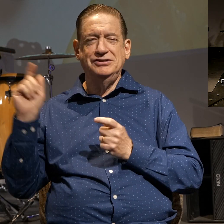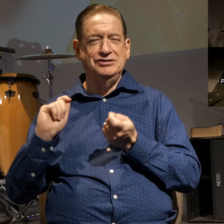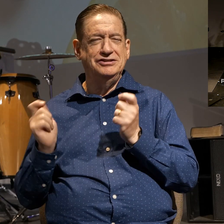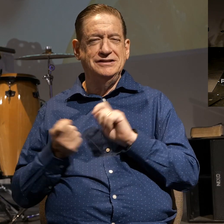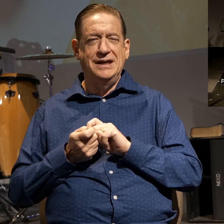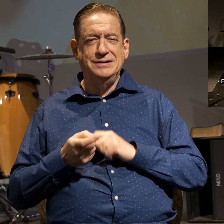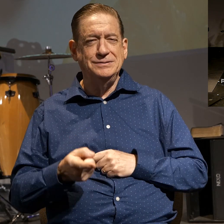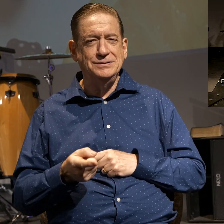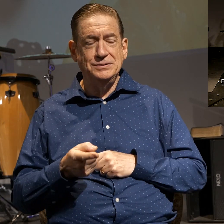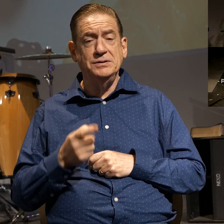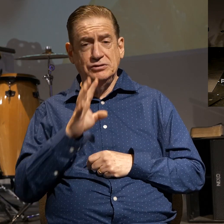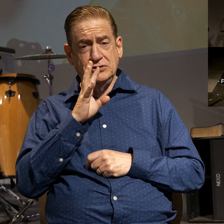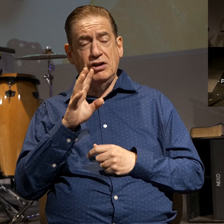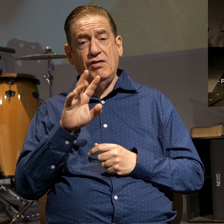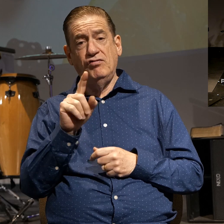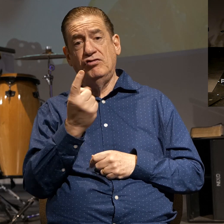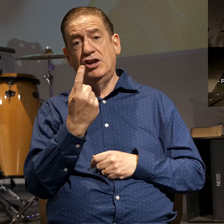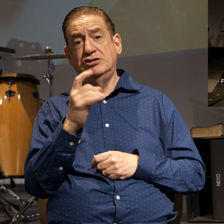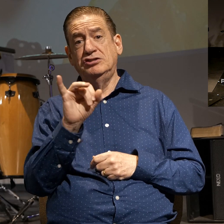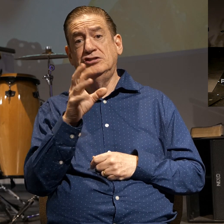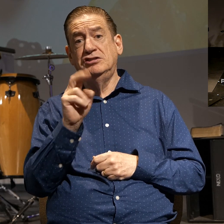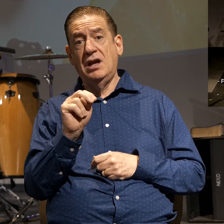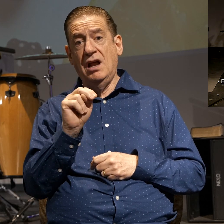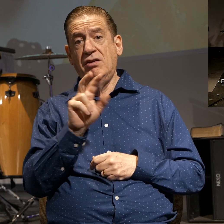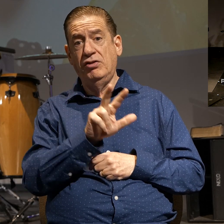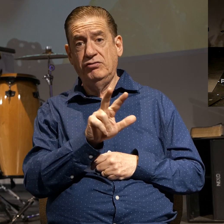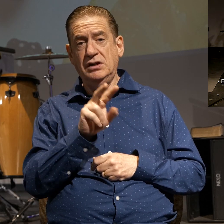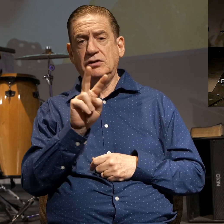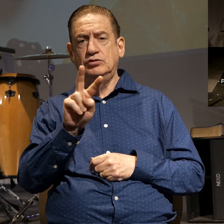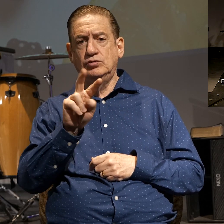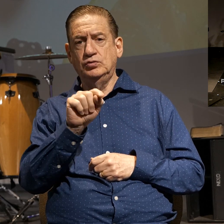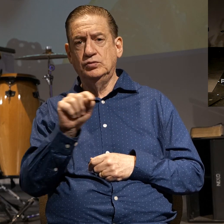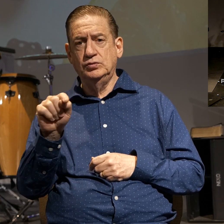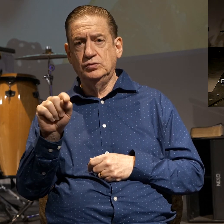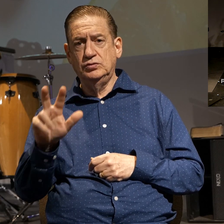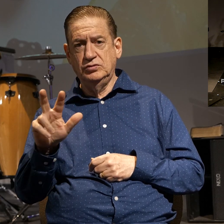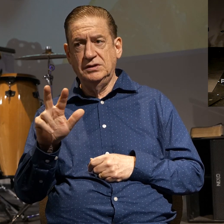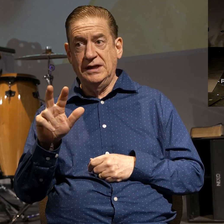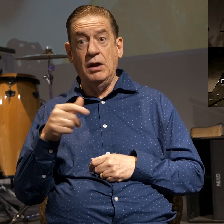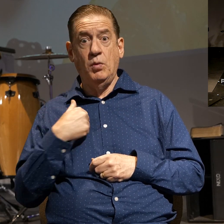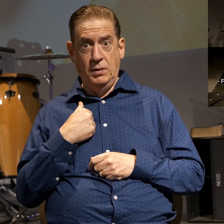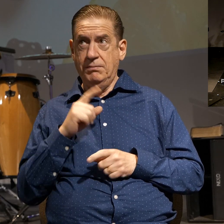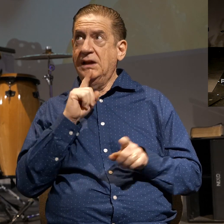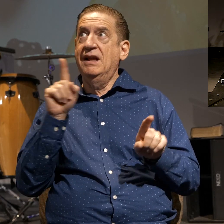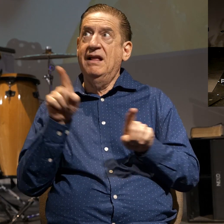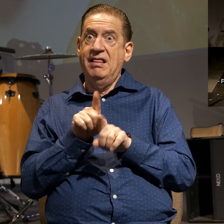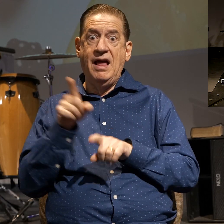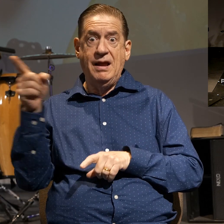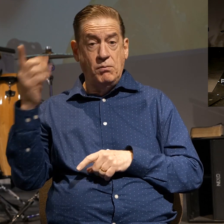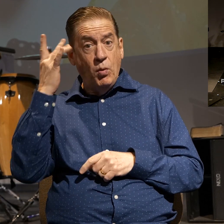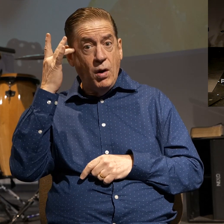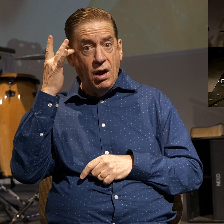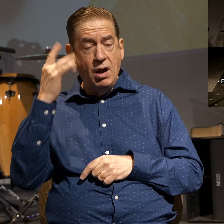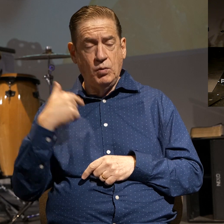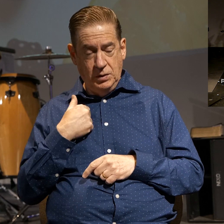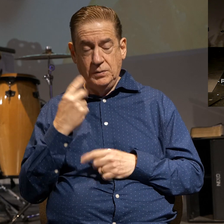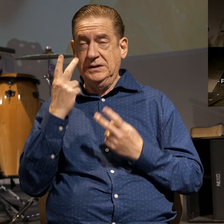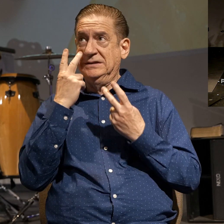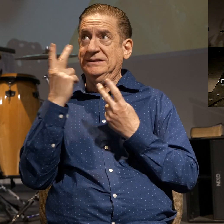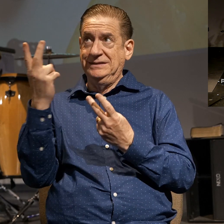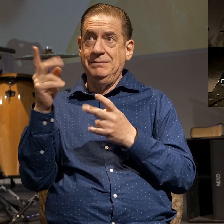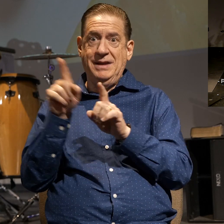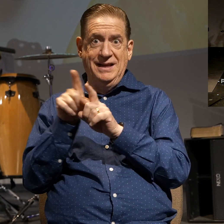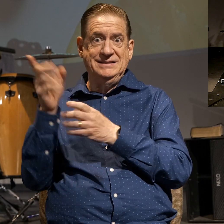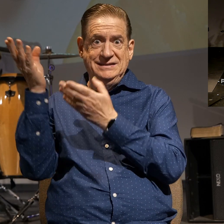1 John 3 2-3 I'll let you read that on your own but basically he just says we shall be like him because we shall see